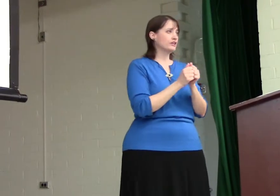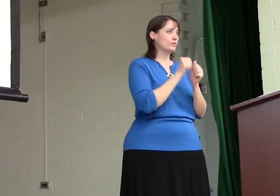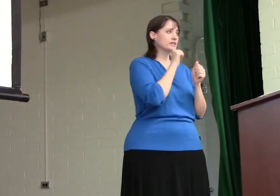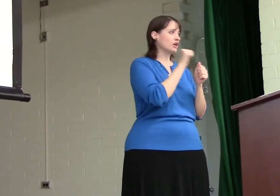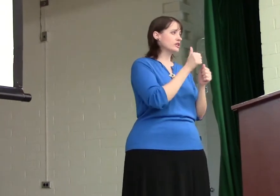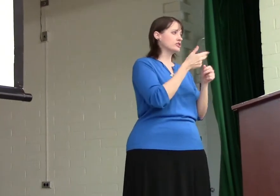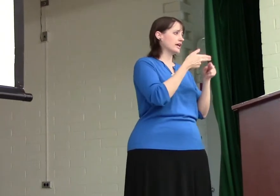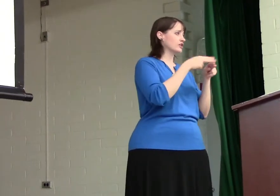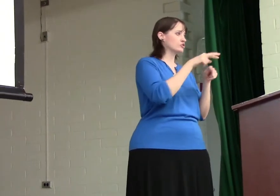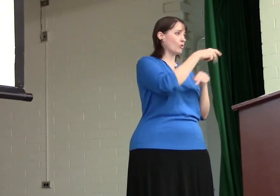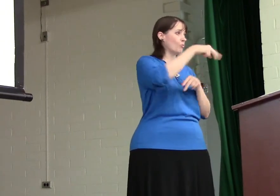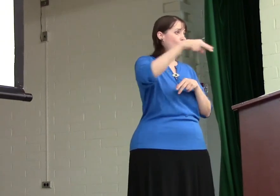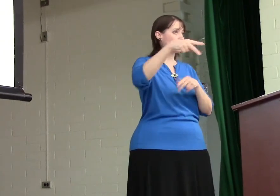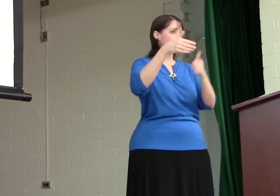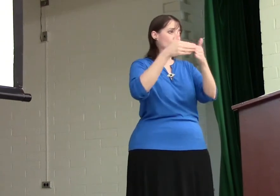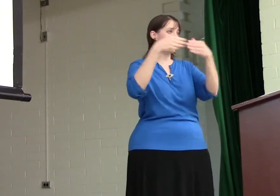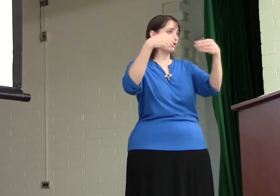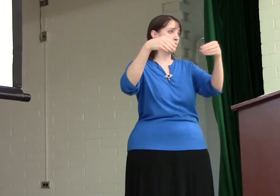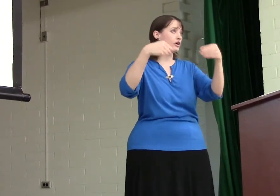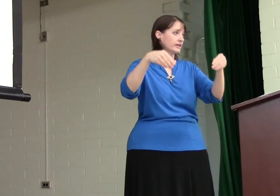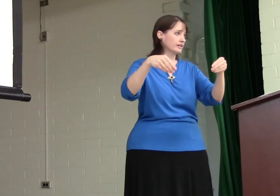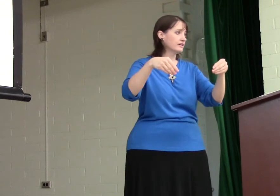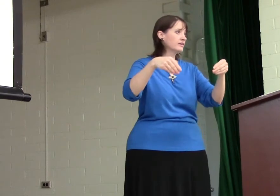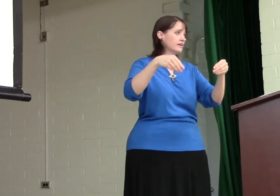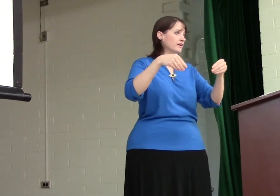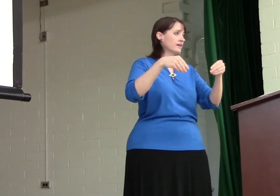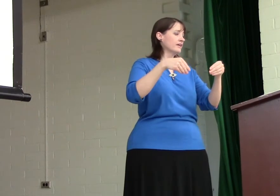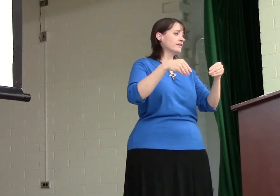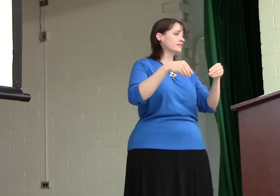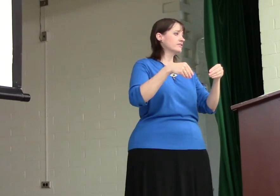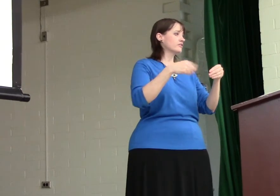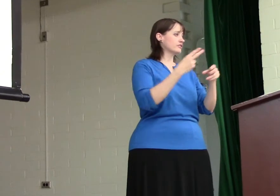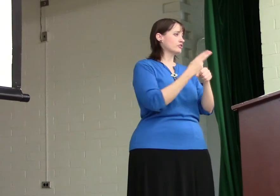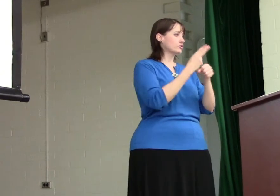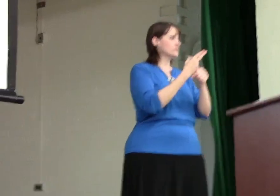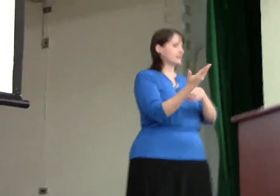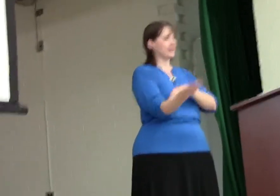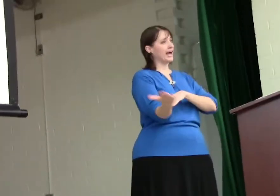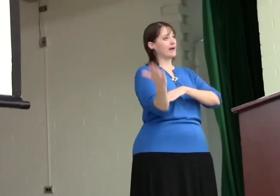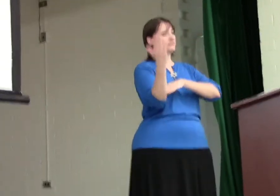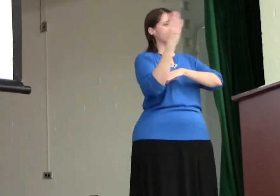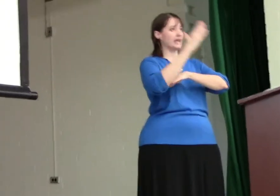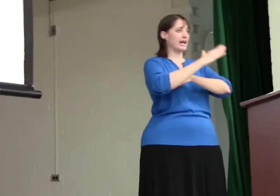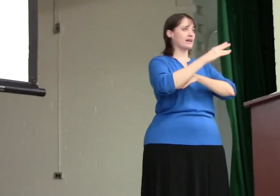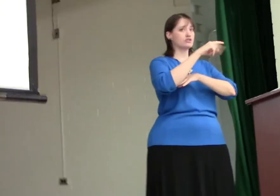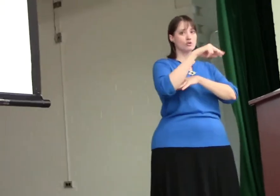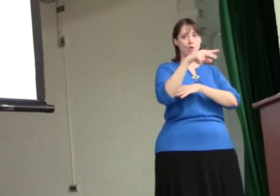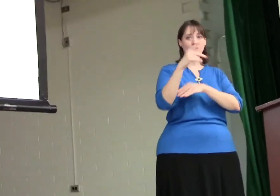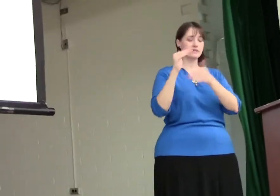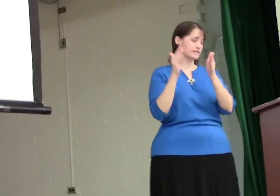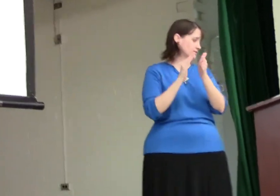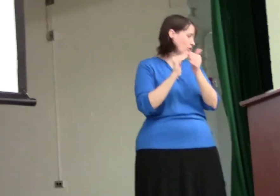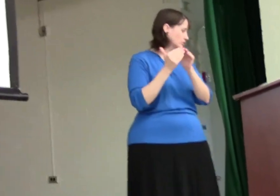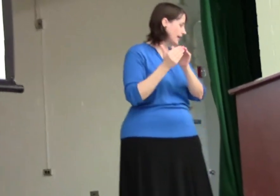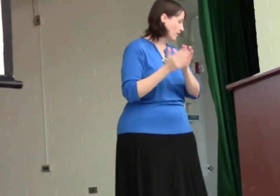you know, it's not just like a short walk to the corner market. They're using like half the day to walk to this small town.